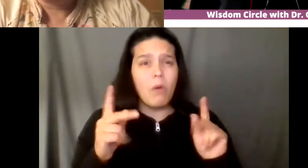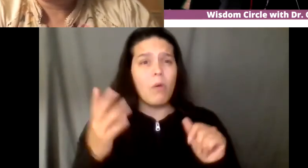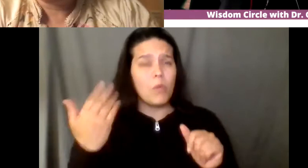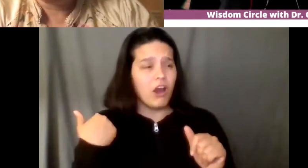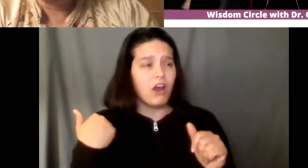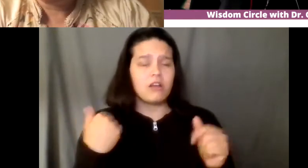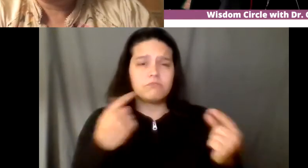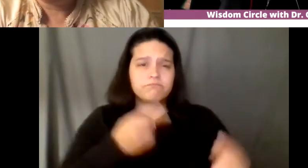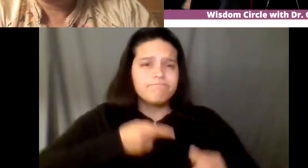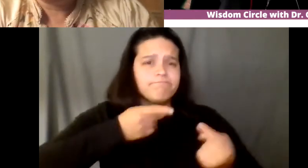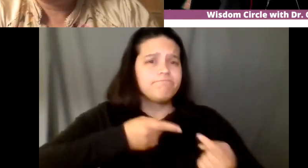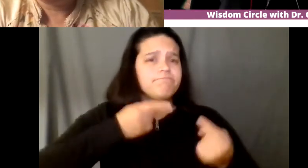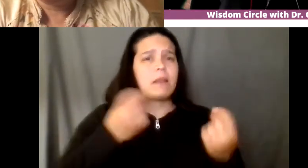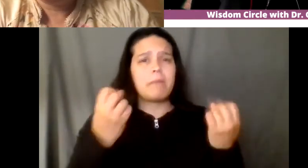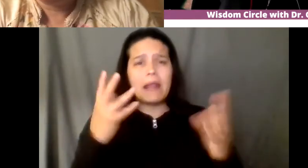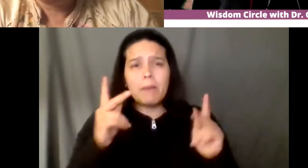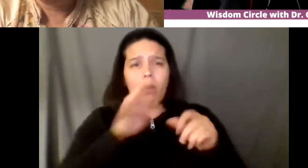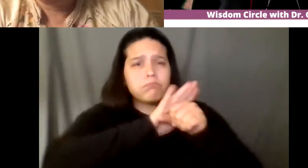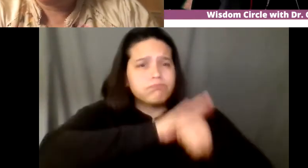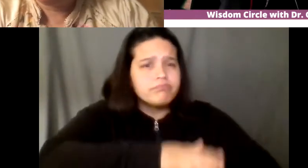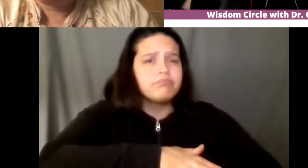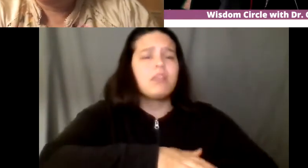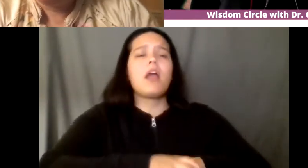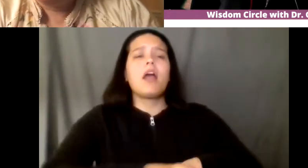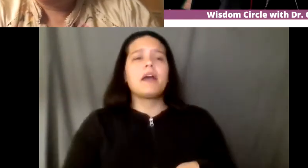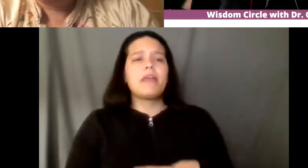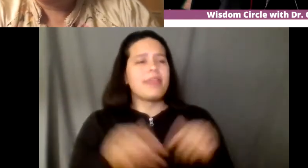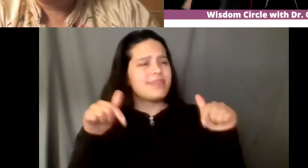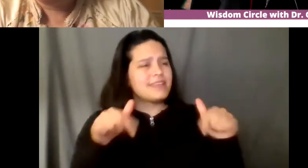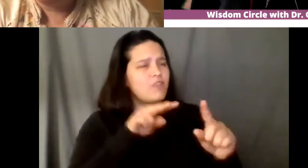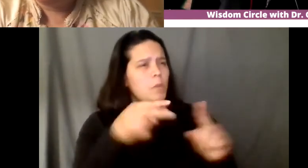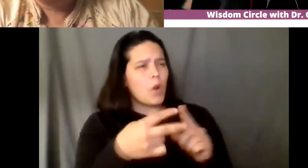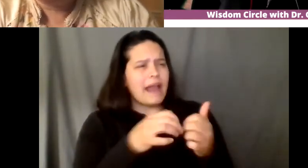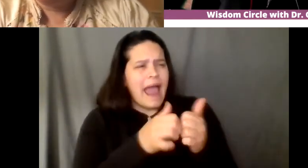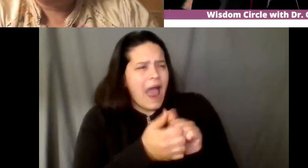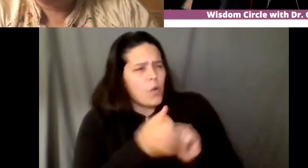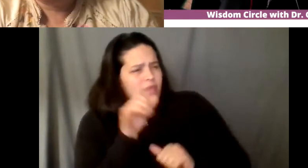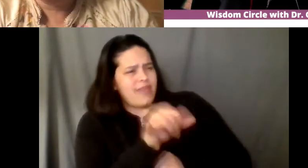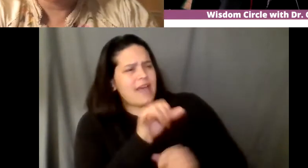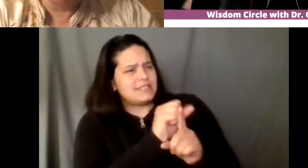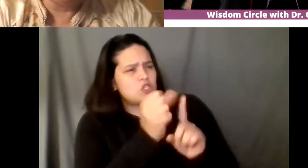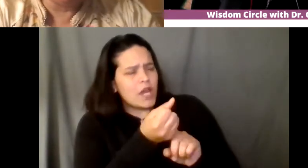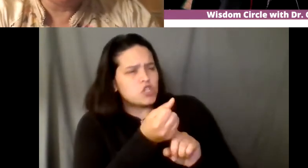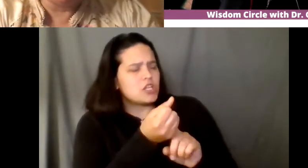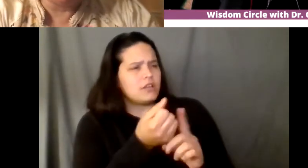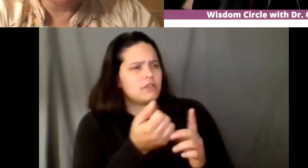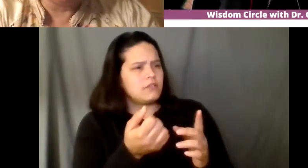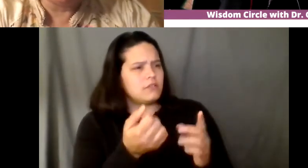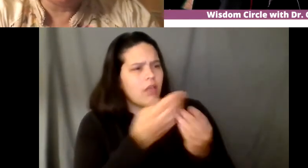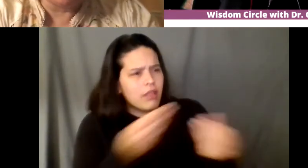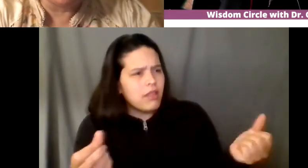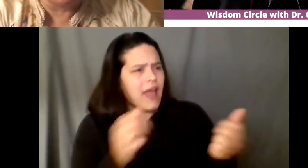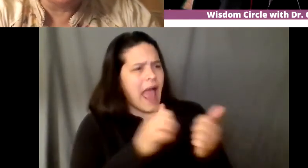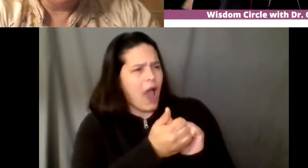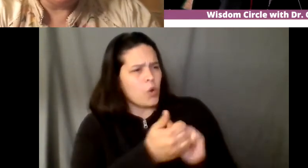so so this is viewpoint of how could i ever um go to work for a museum